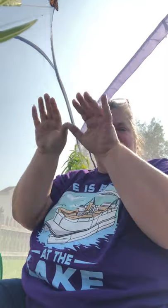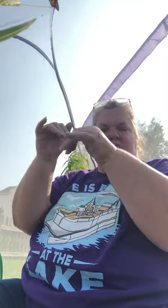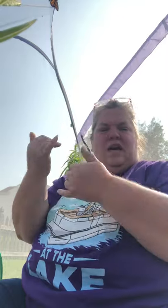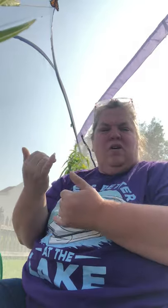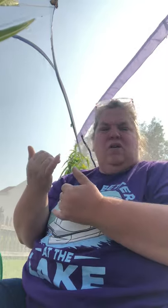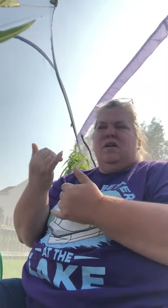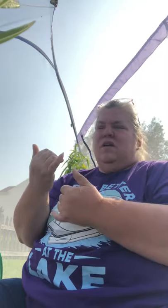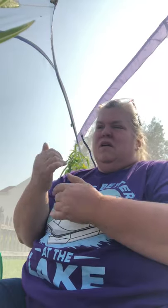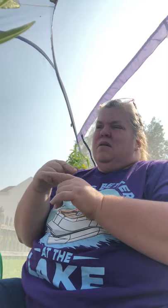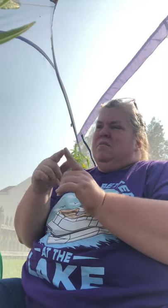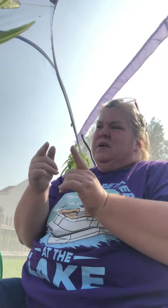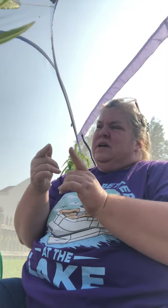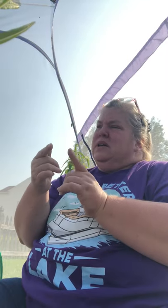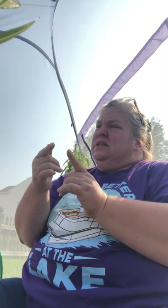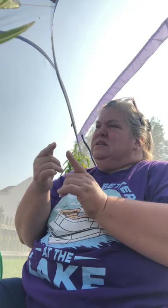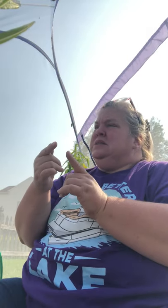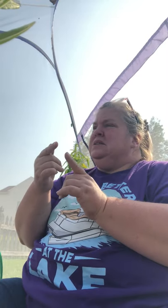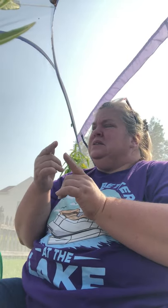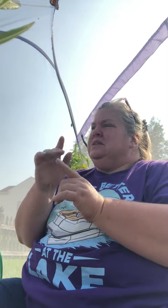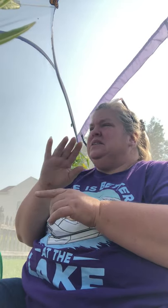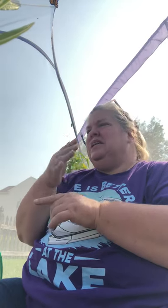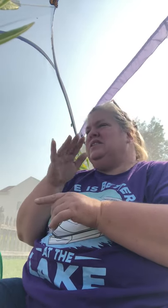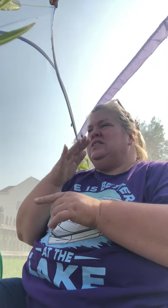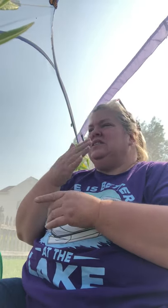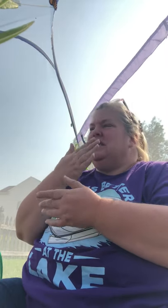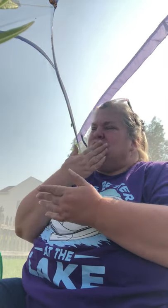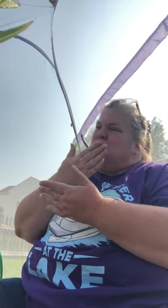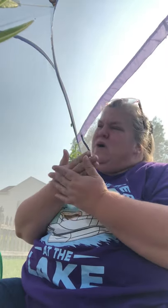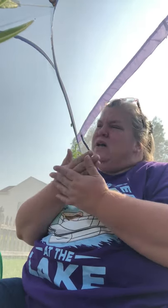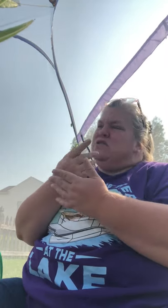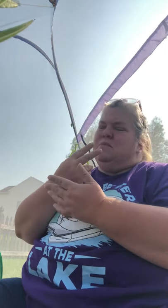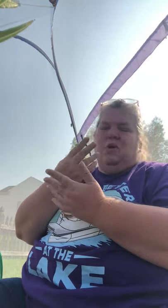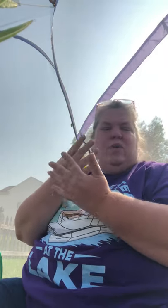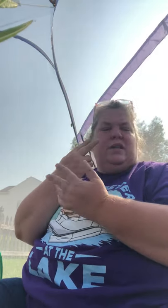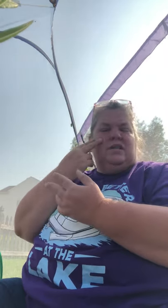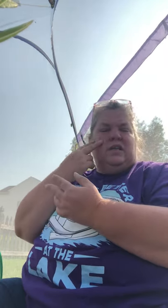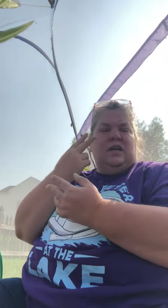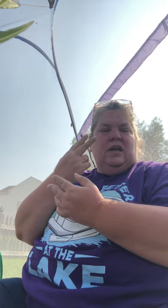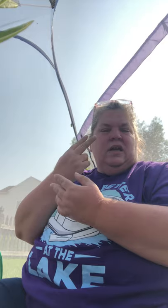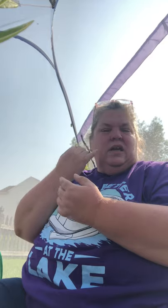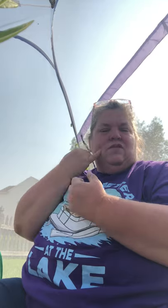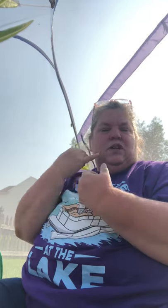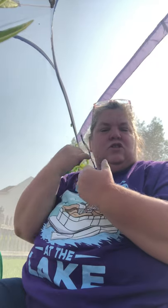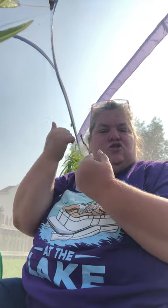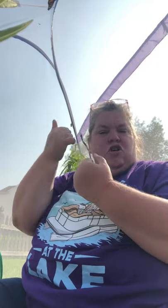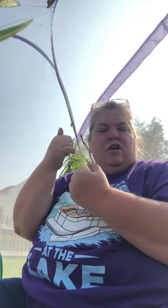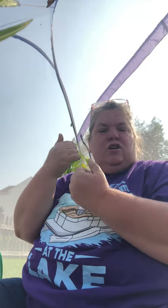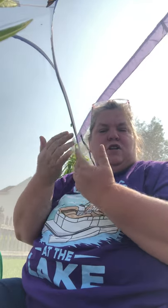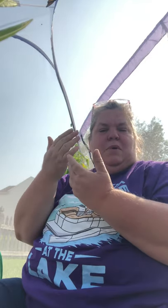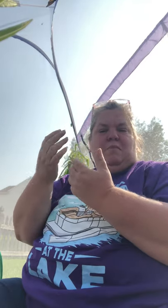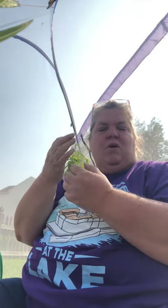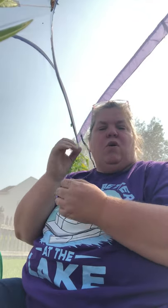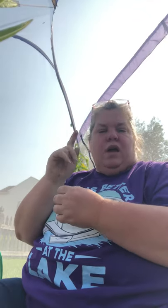now but not not so well so I'm gonna wait and see if she gets stronger she might be okay